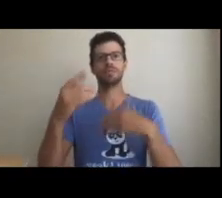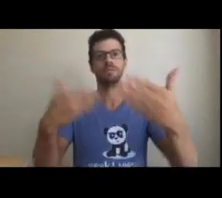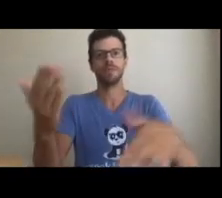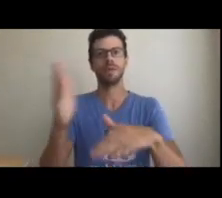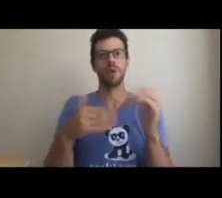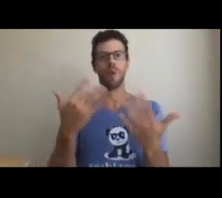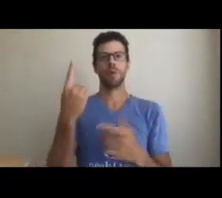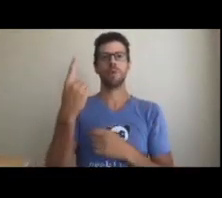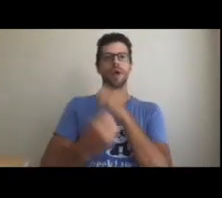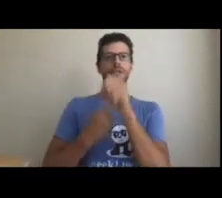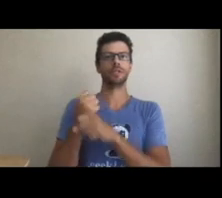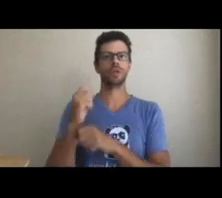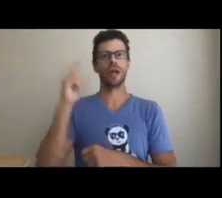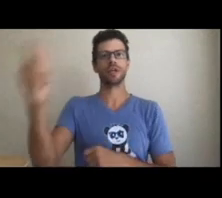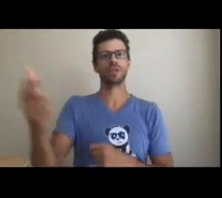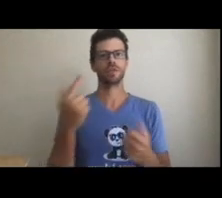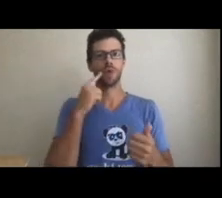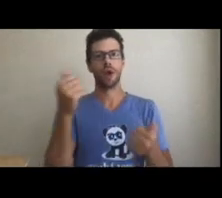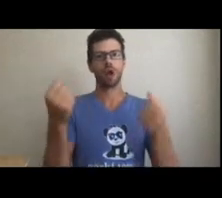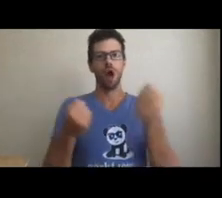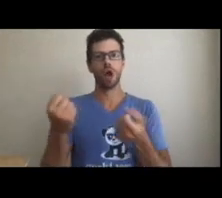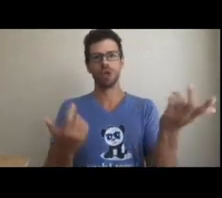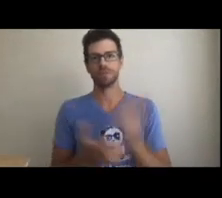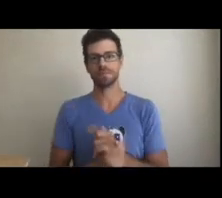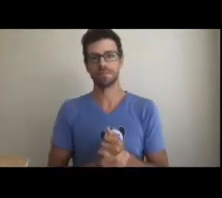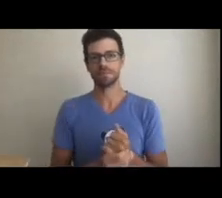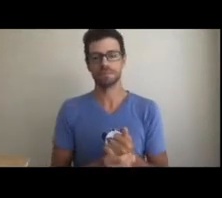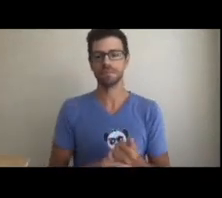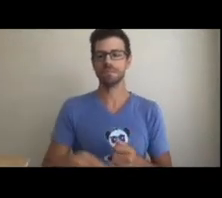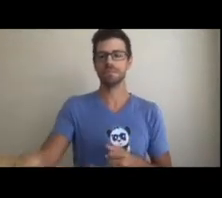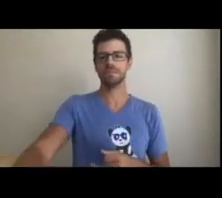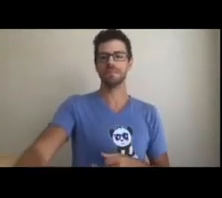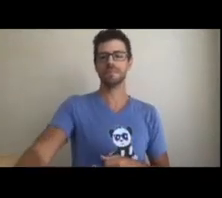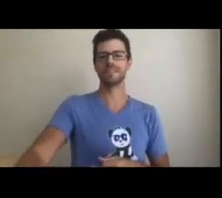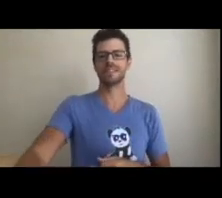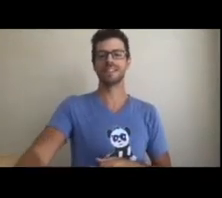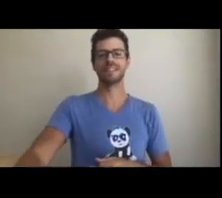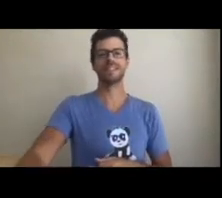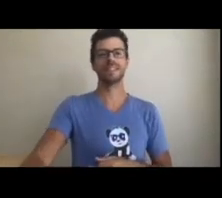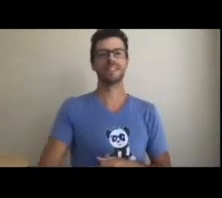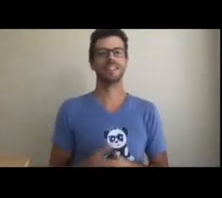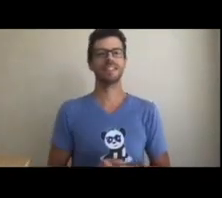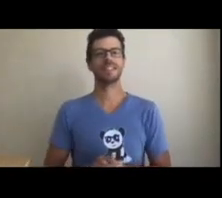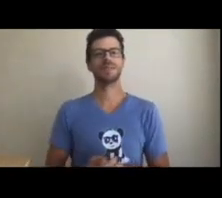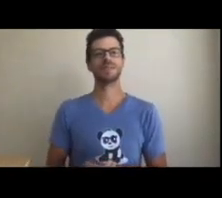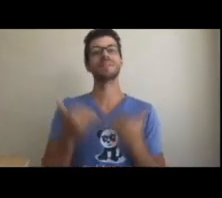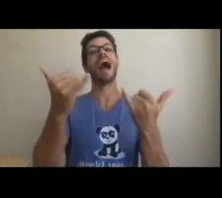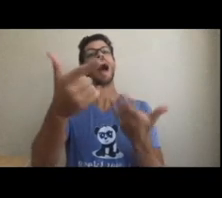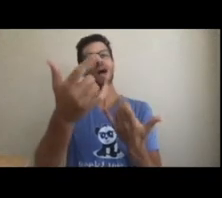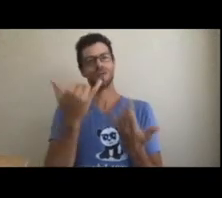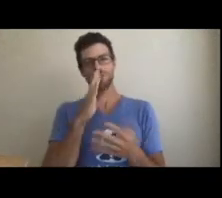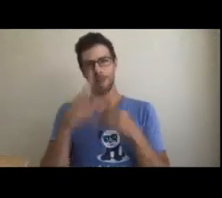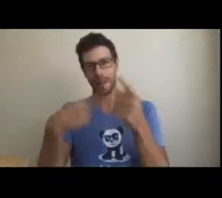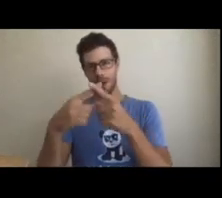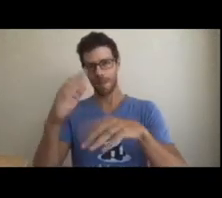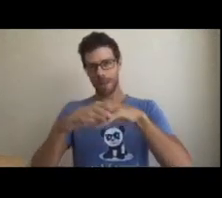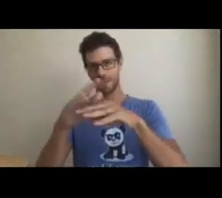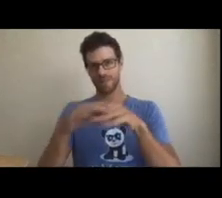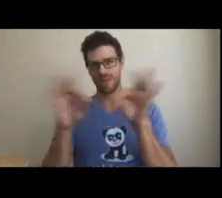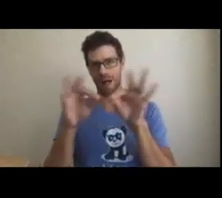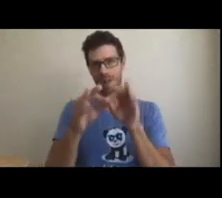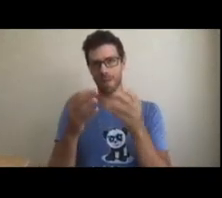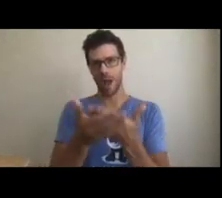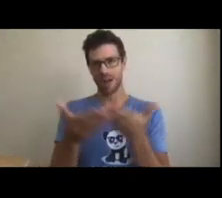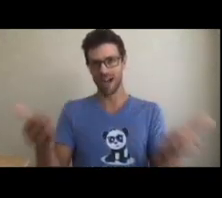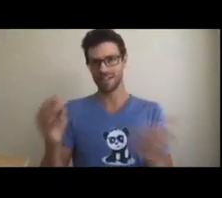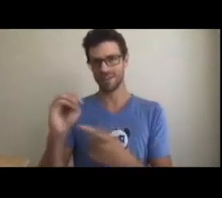and the customer is satisfied, you can finalize this as the MVP. This is when you can move to the next idea. Gather